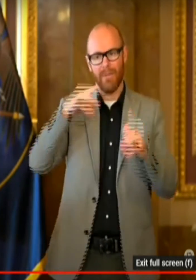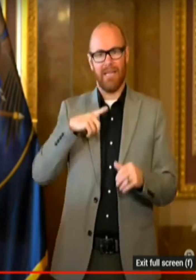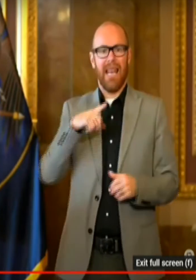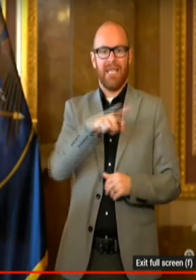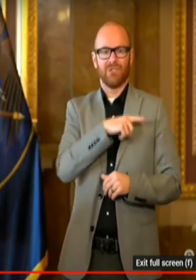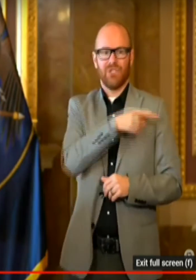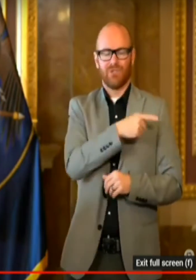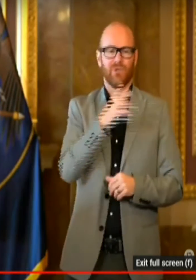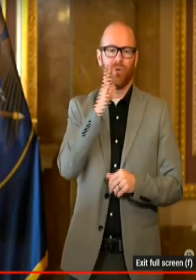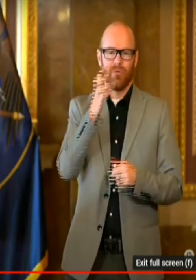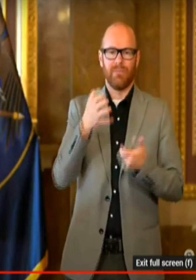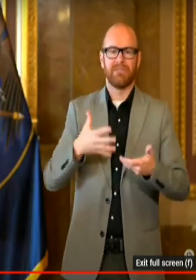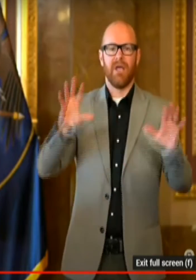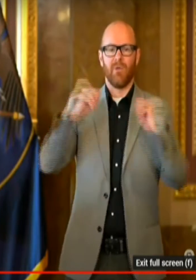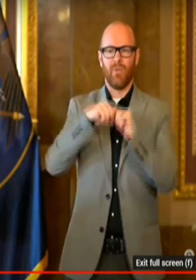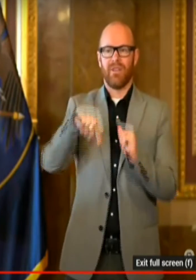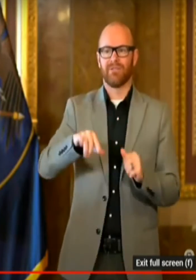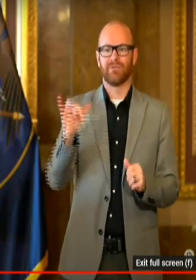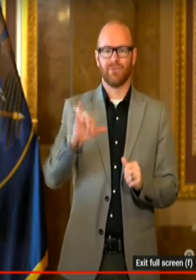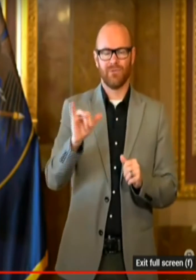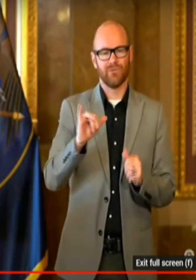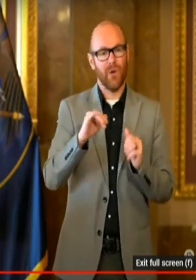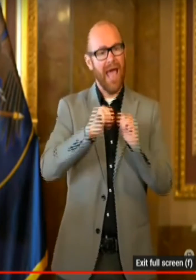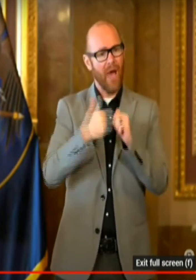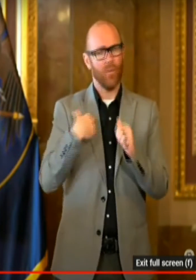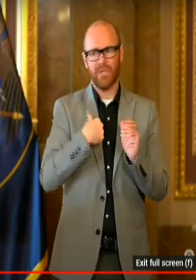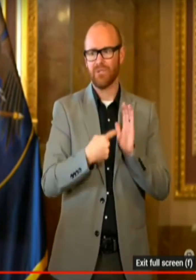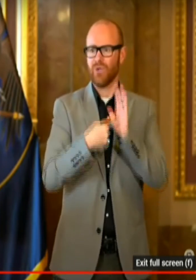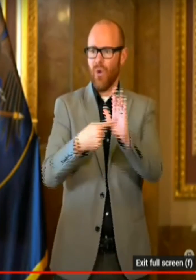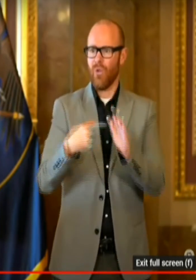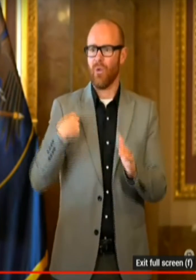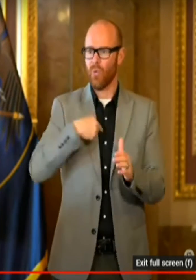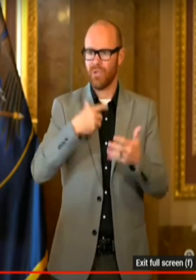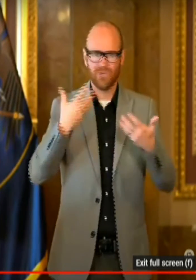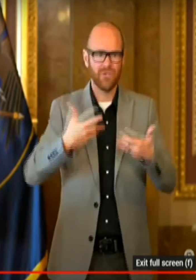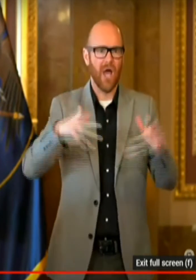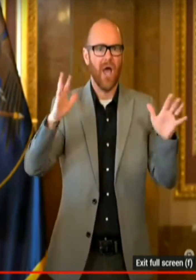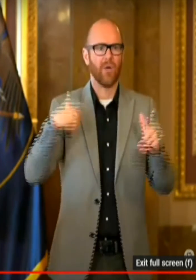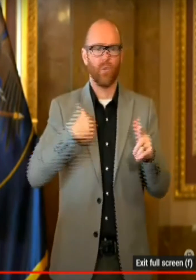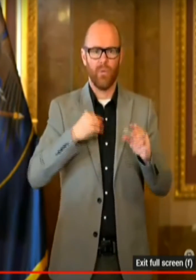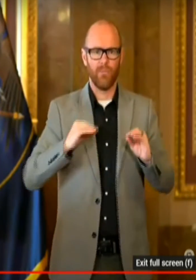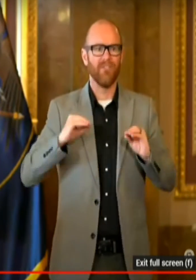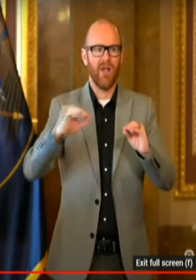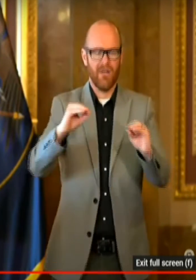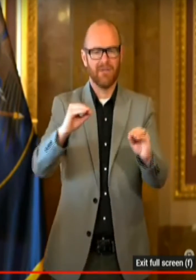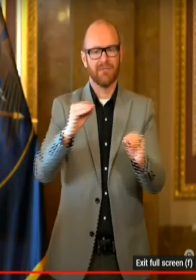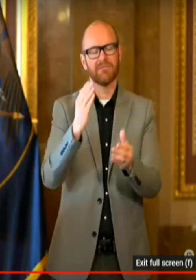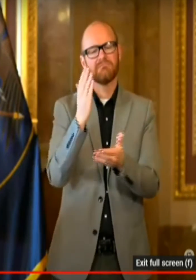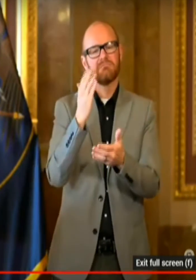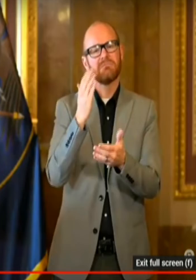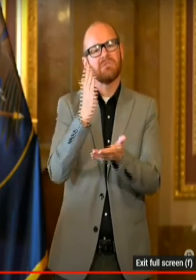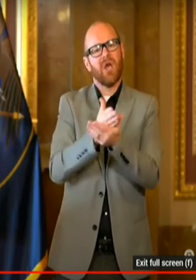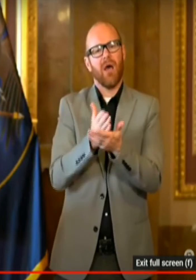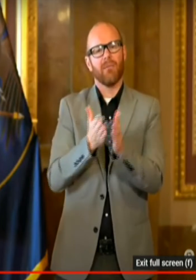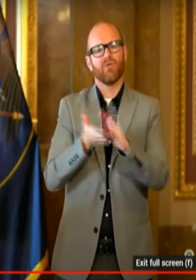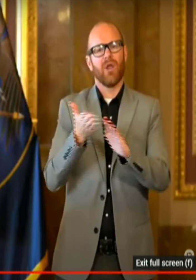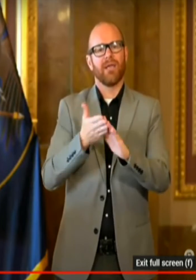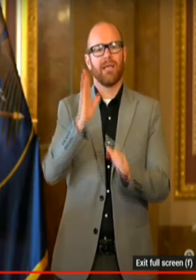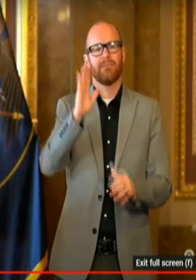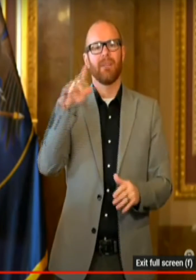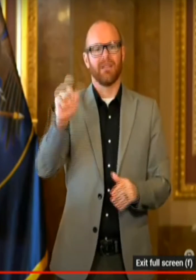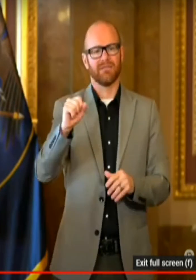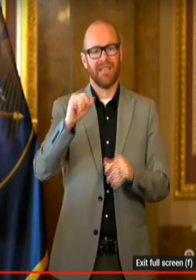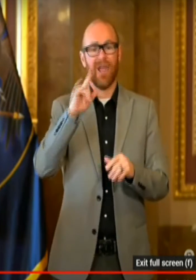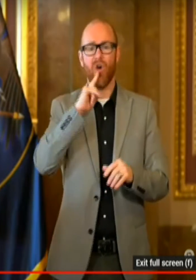signal to Utahns that we are done and moving on is to not be running bills that are divisive and be done and moving on as well.